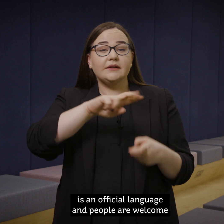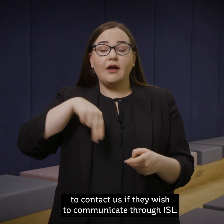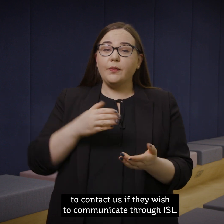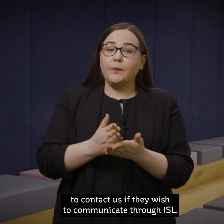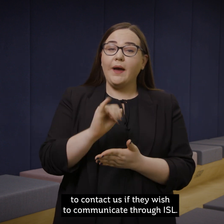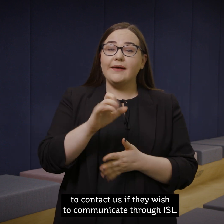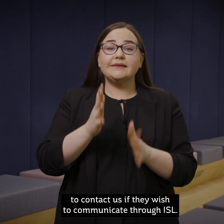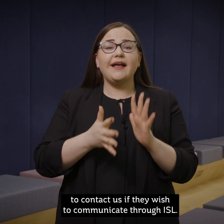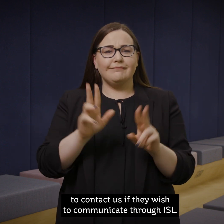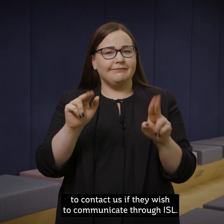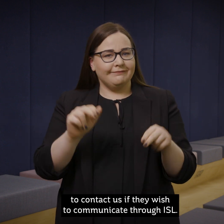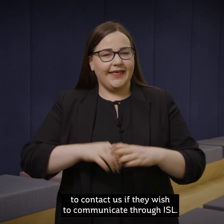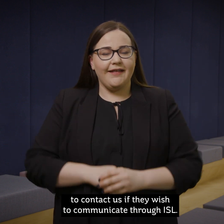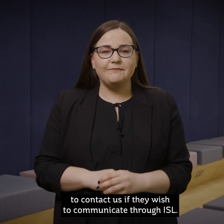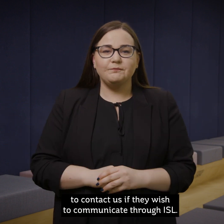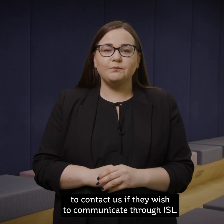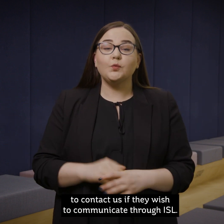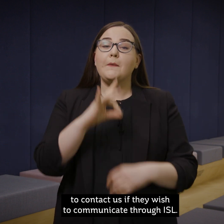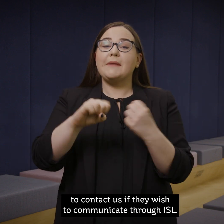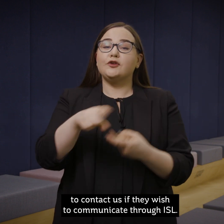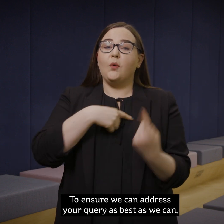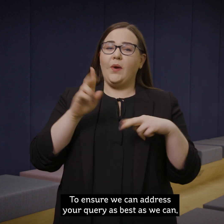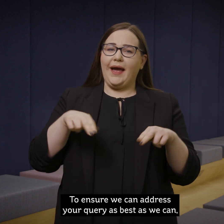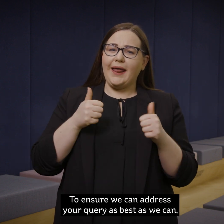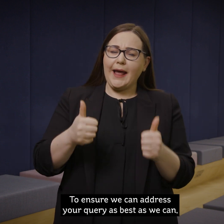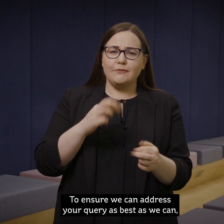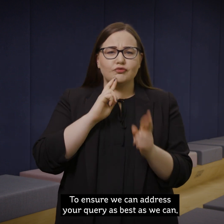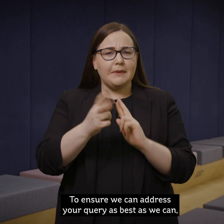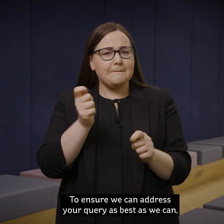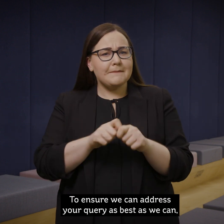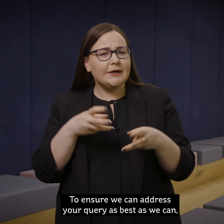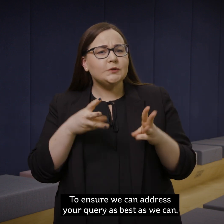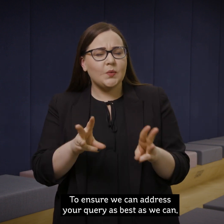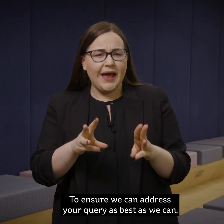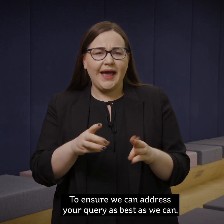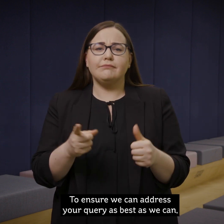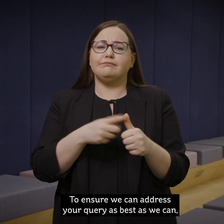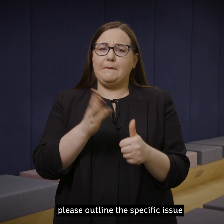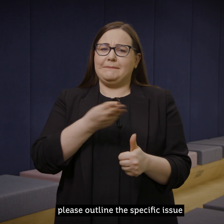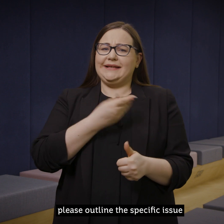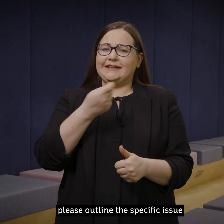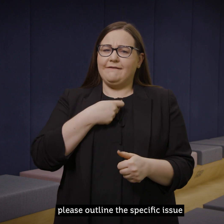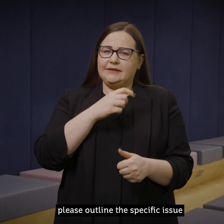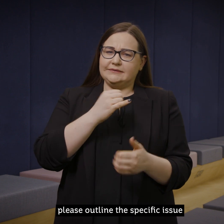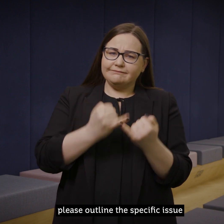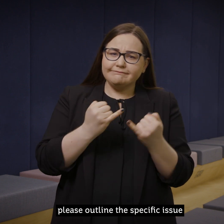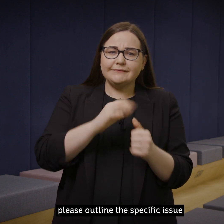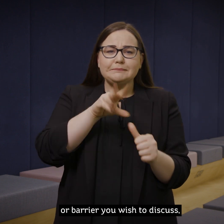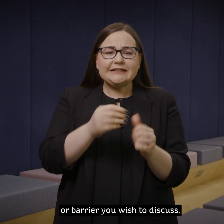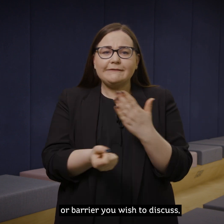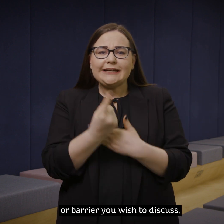to contact us if they wish to communicate through ISL. To ensure we can address your query as best as we can, please outline the specific issue or barrier